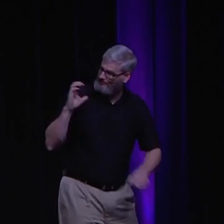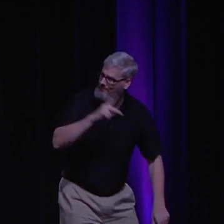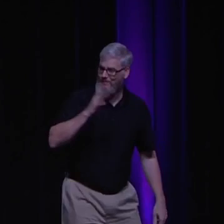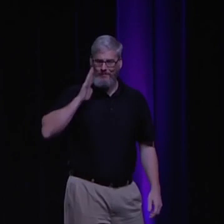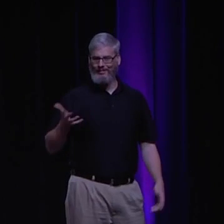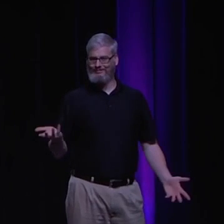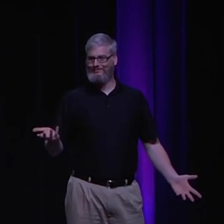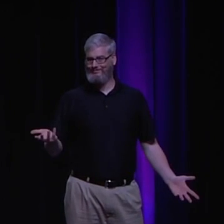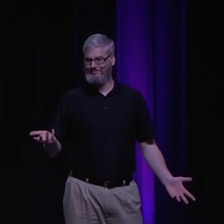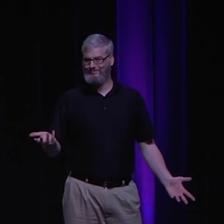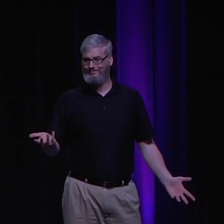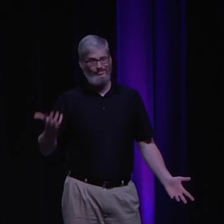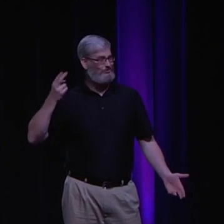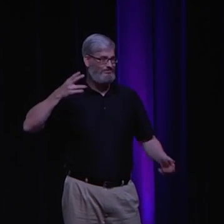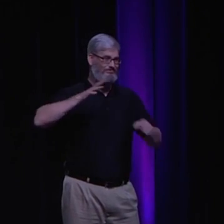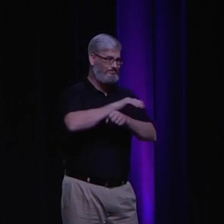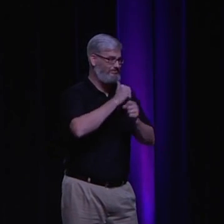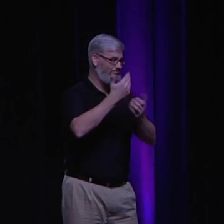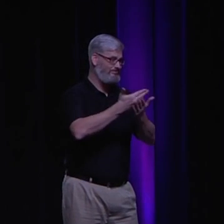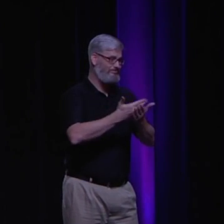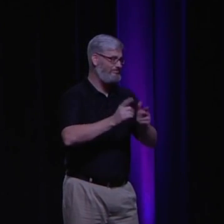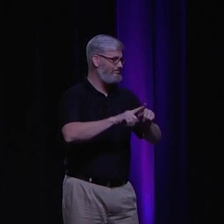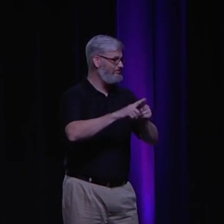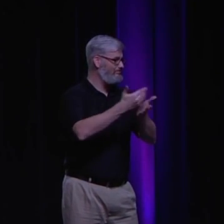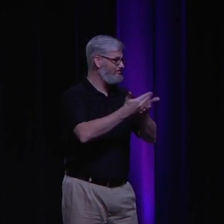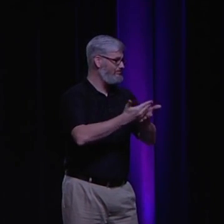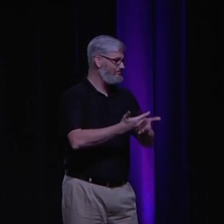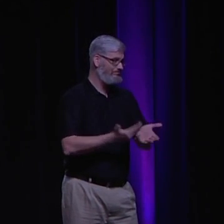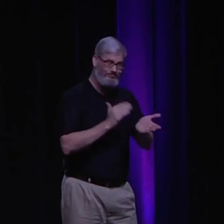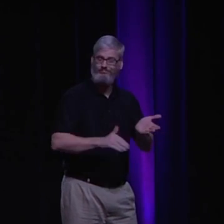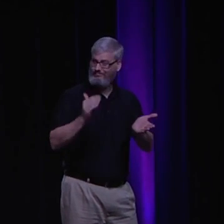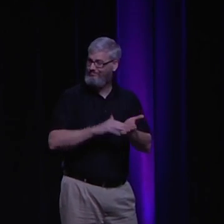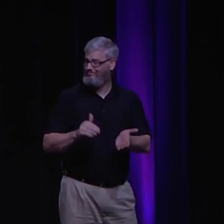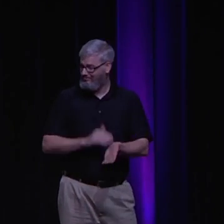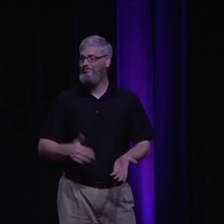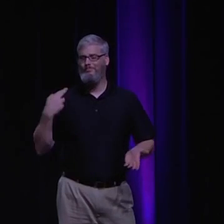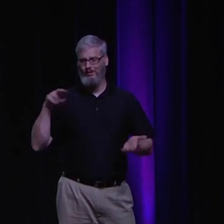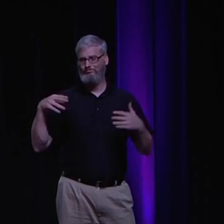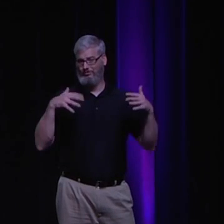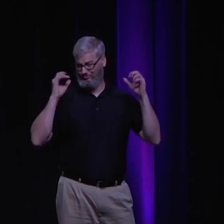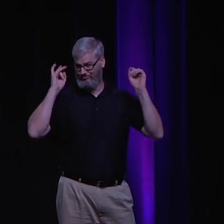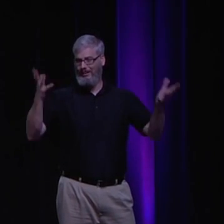they're threatened, they'll fight back, they'll bite, they'll punch and kick. And we've seen that throughout history